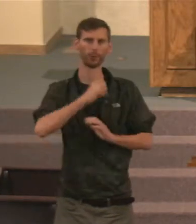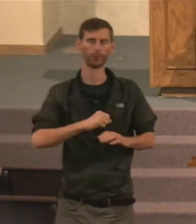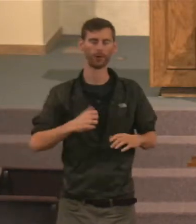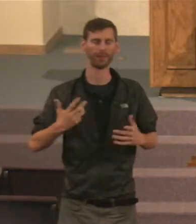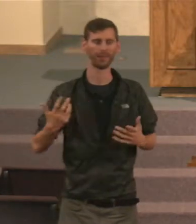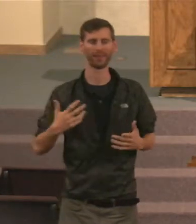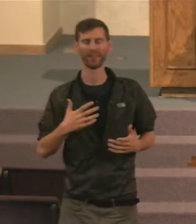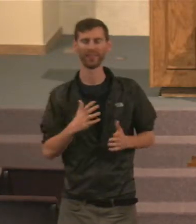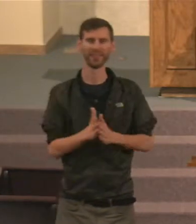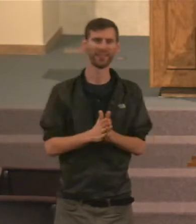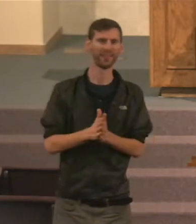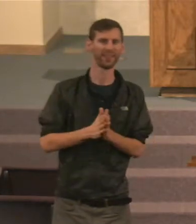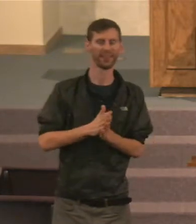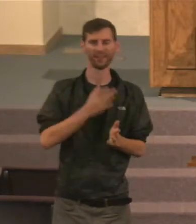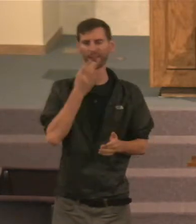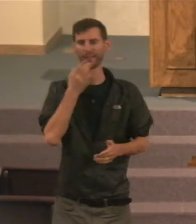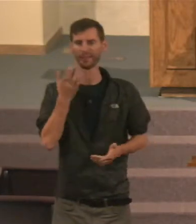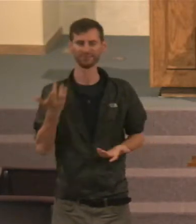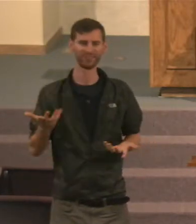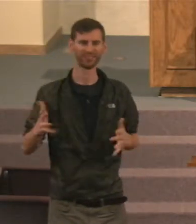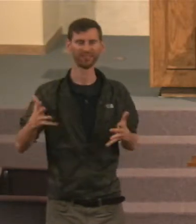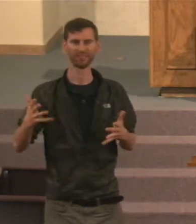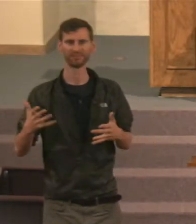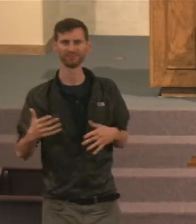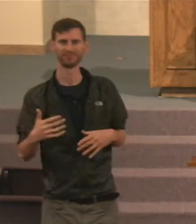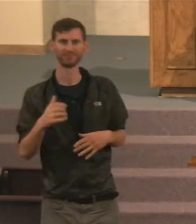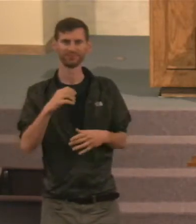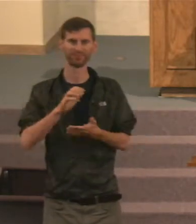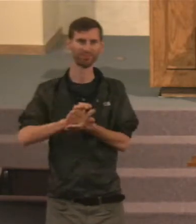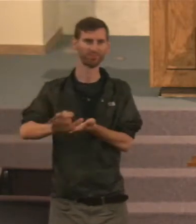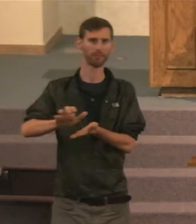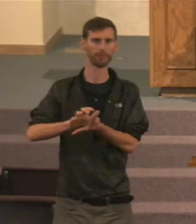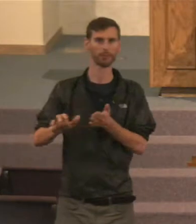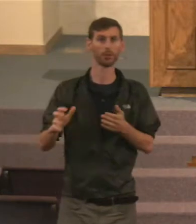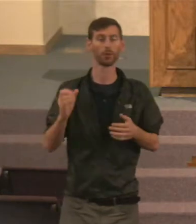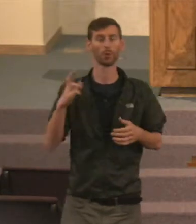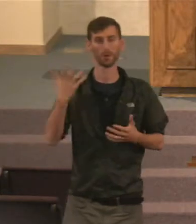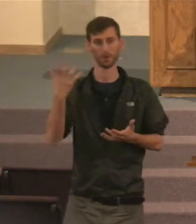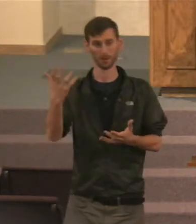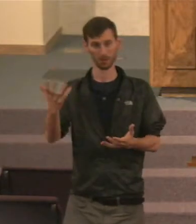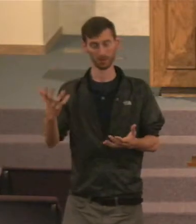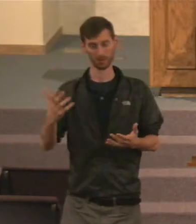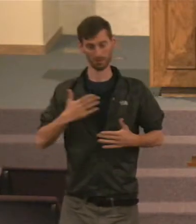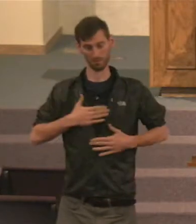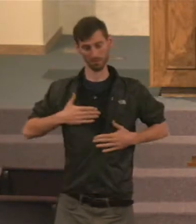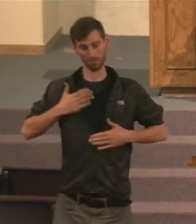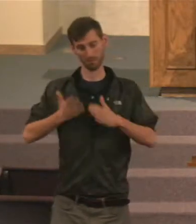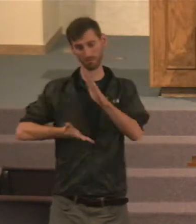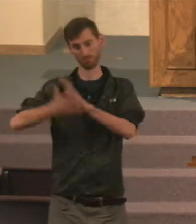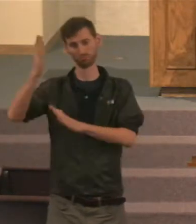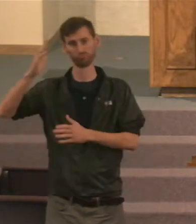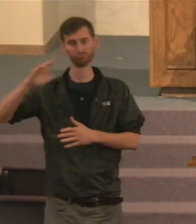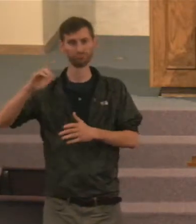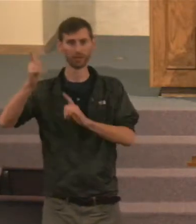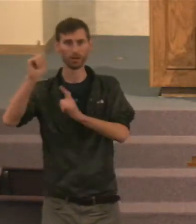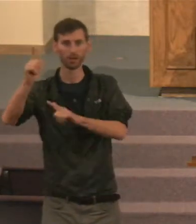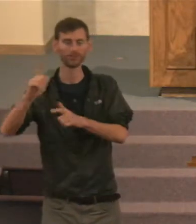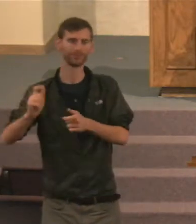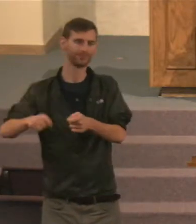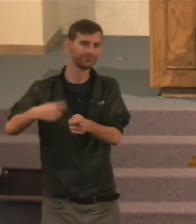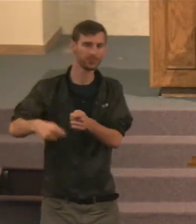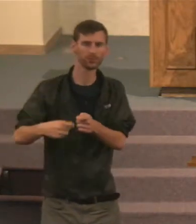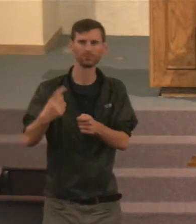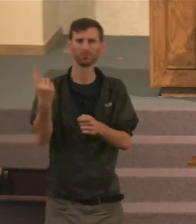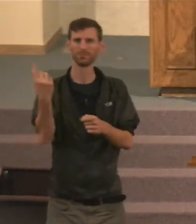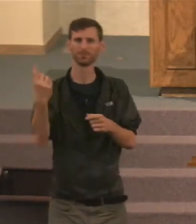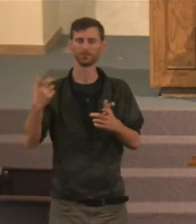going hunting or fishing. But as he's gotten older, because his strength is failing, it's not as appealing to him. You know, he doesn't enjoy it as